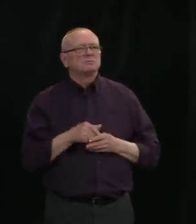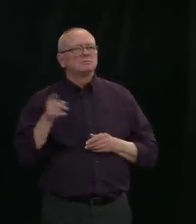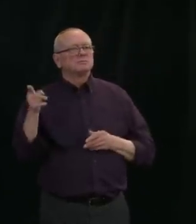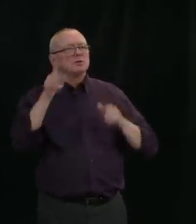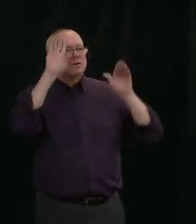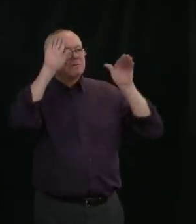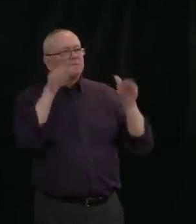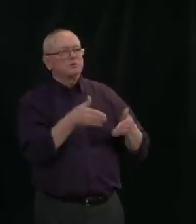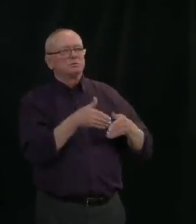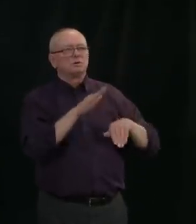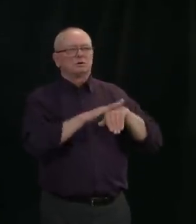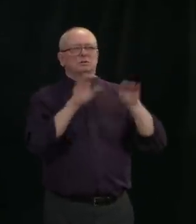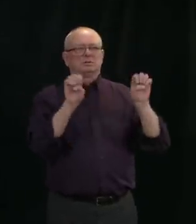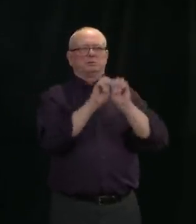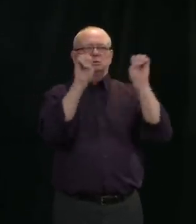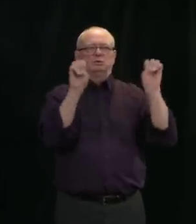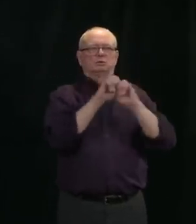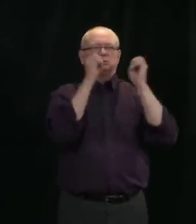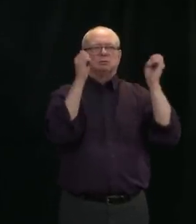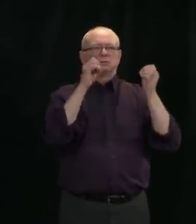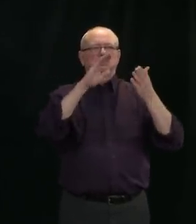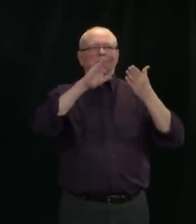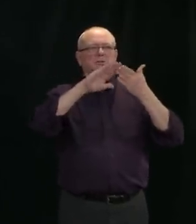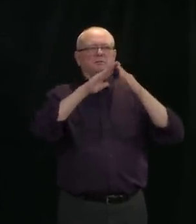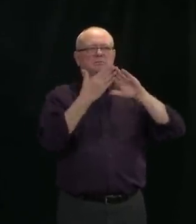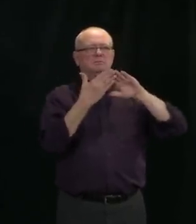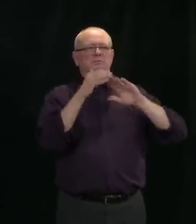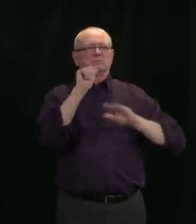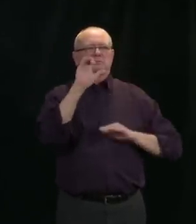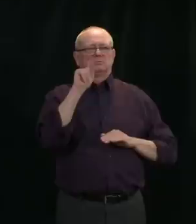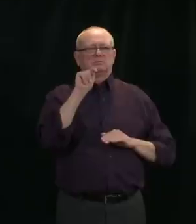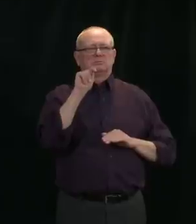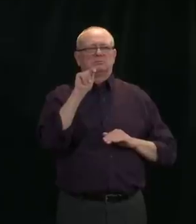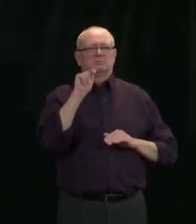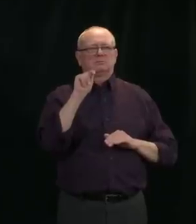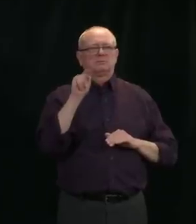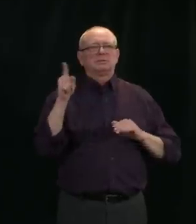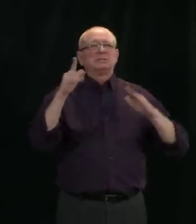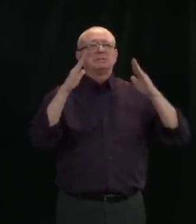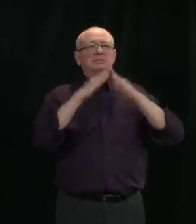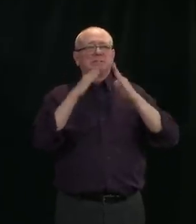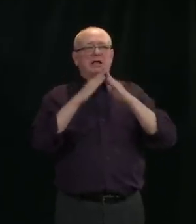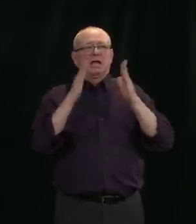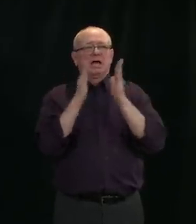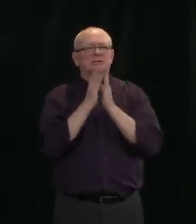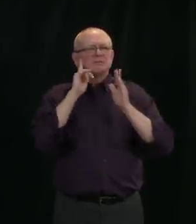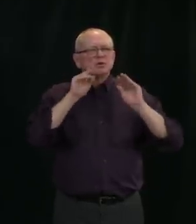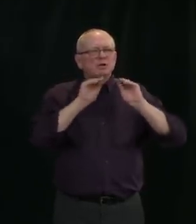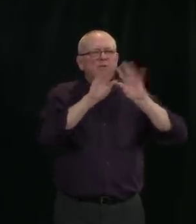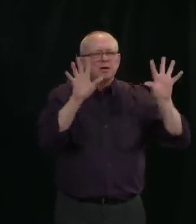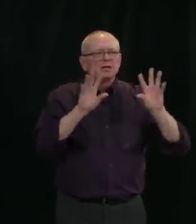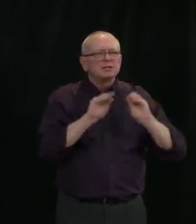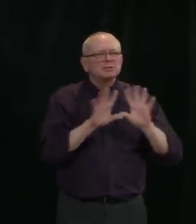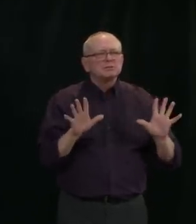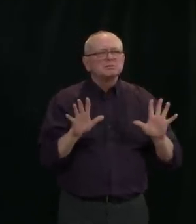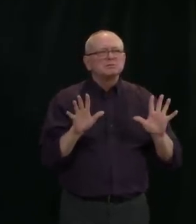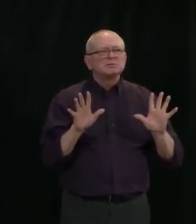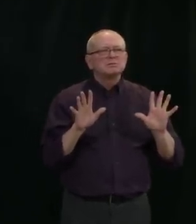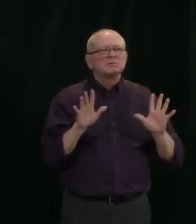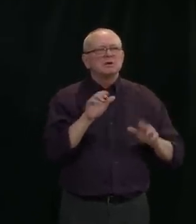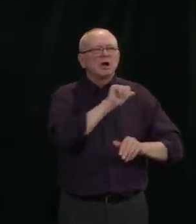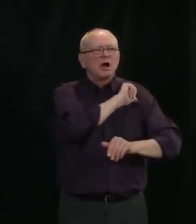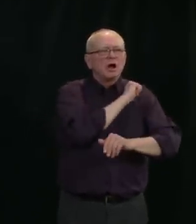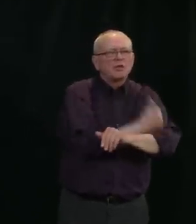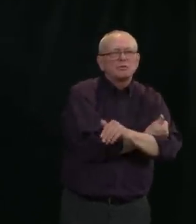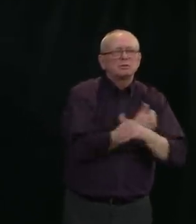to clarify certain authorities. We will also be allowing for municipal by-law